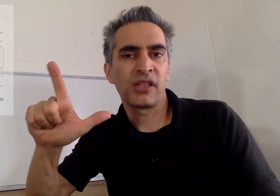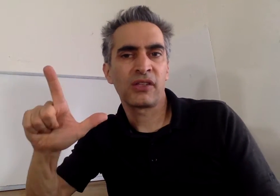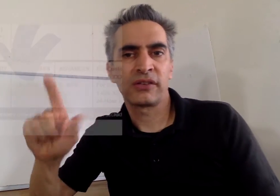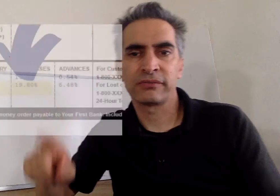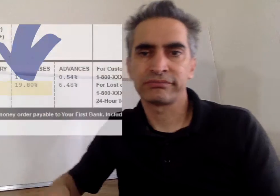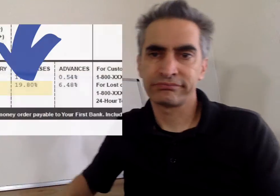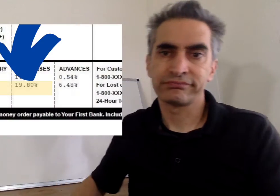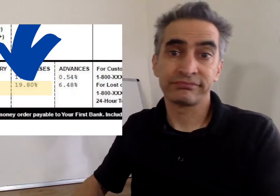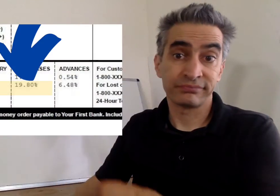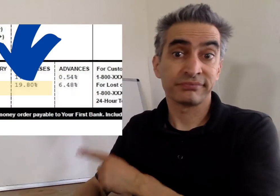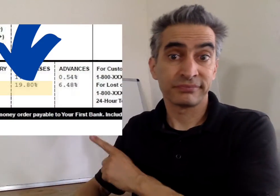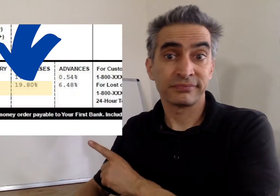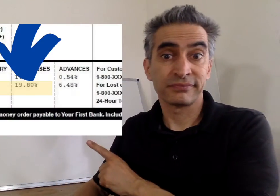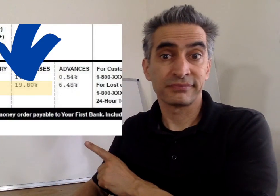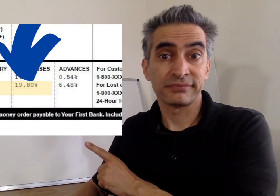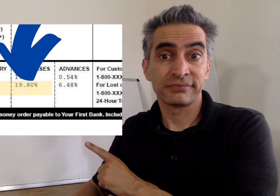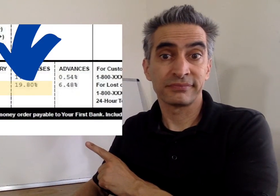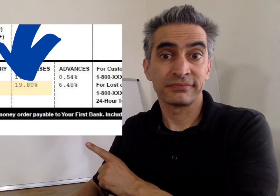Well, can find it on your credit card bill.